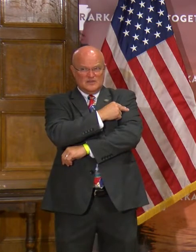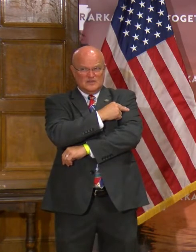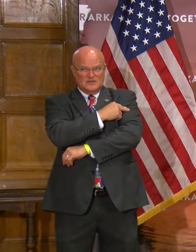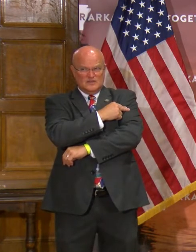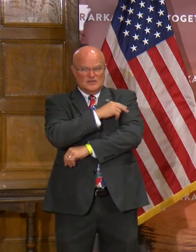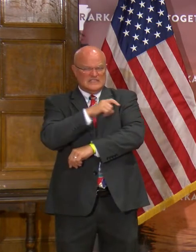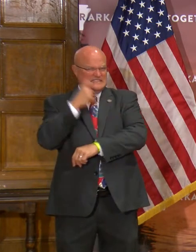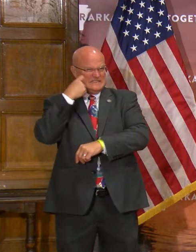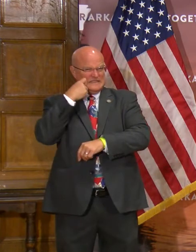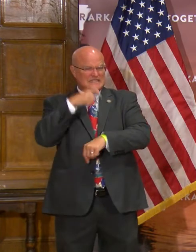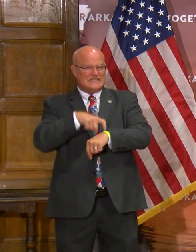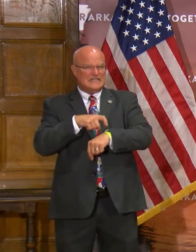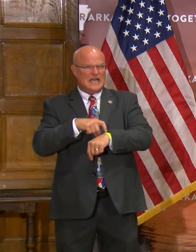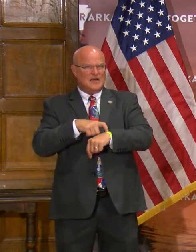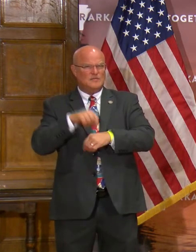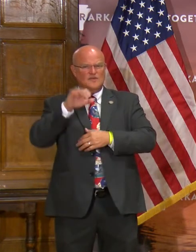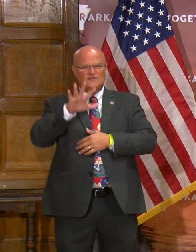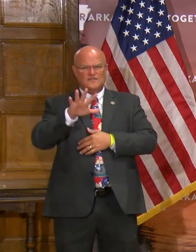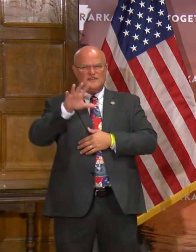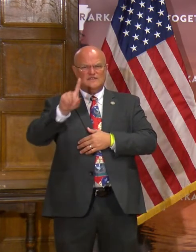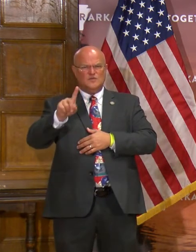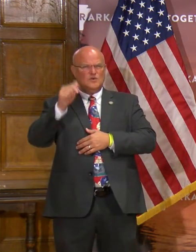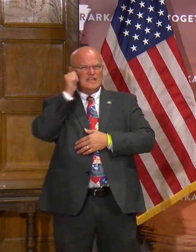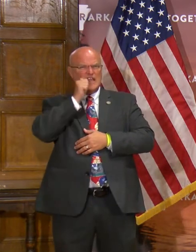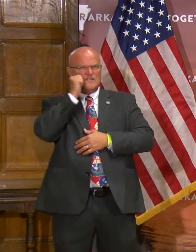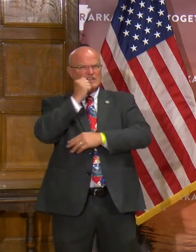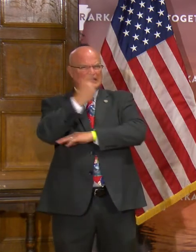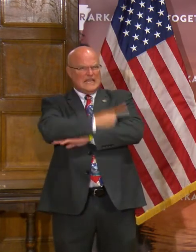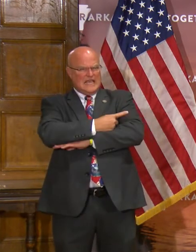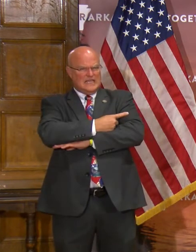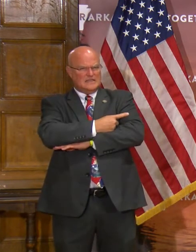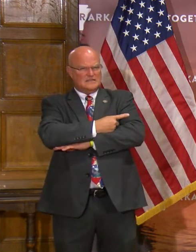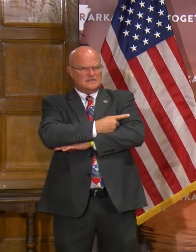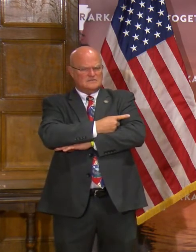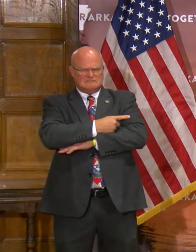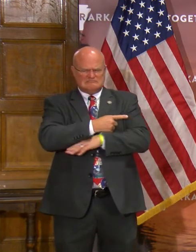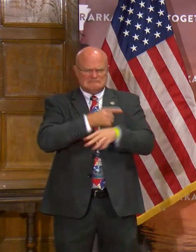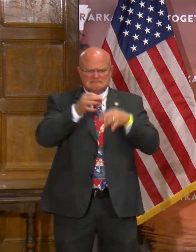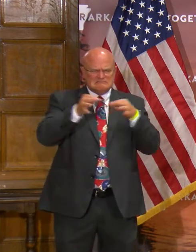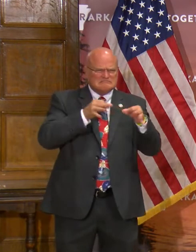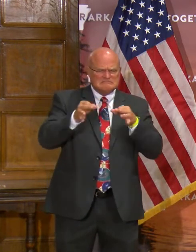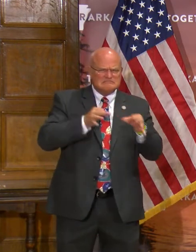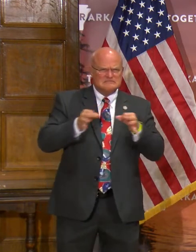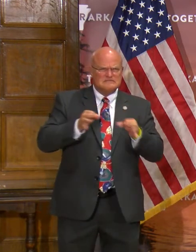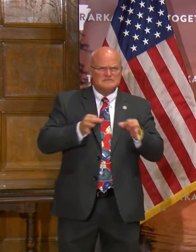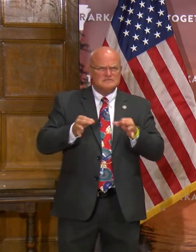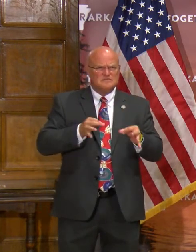recent period was 51 a day. So can you explain